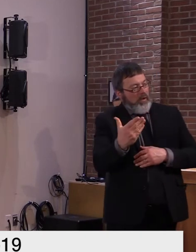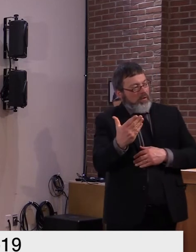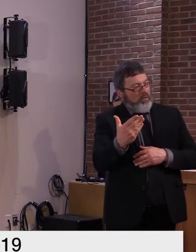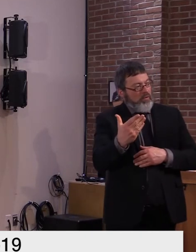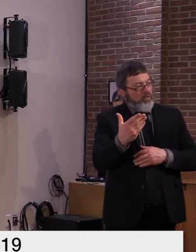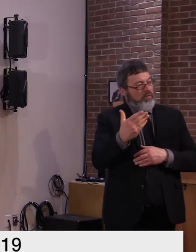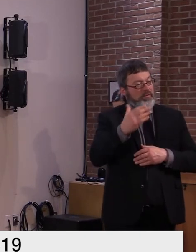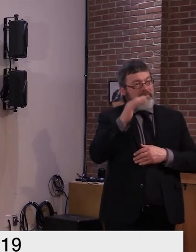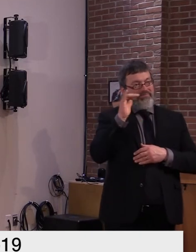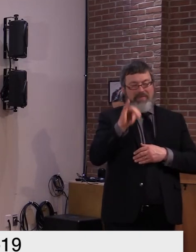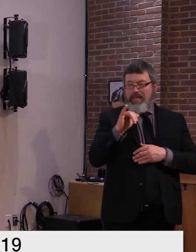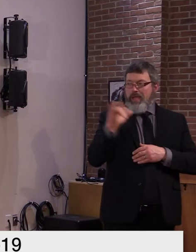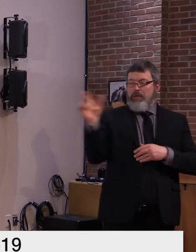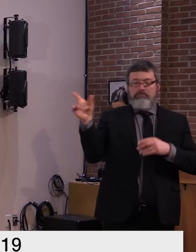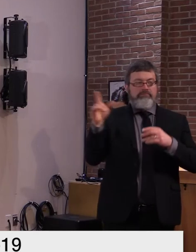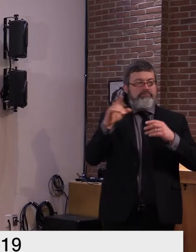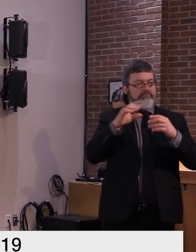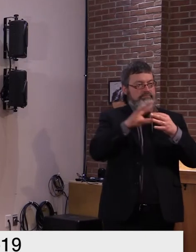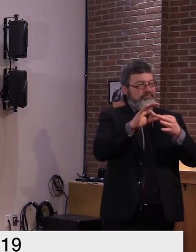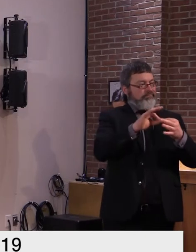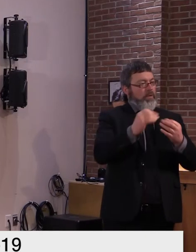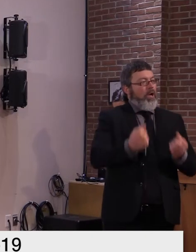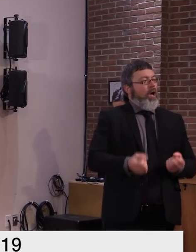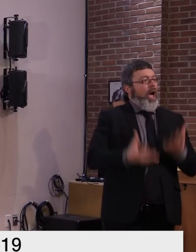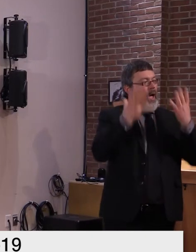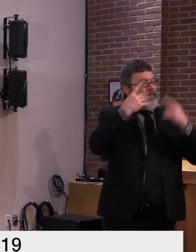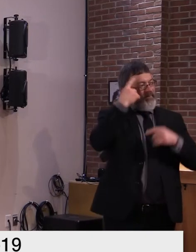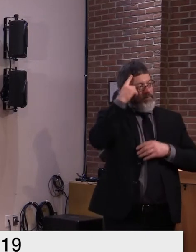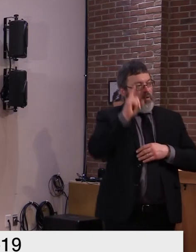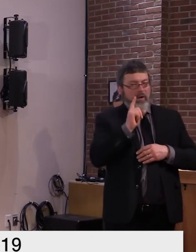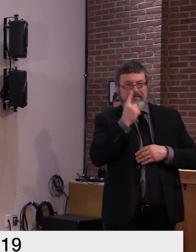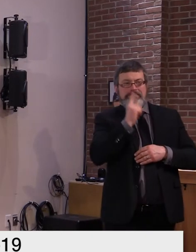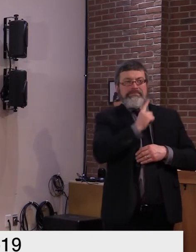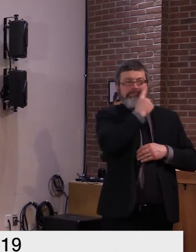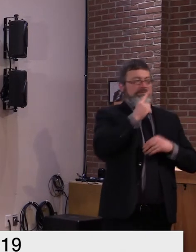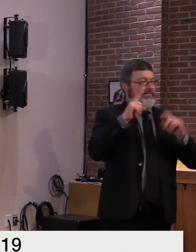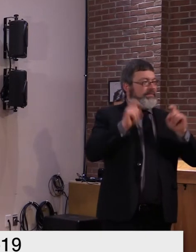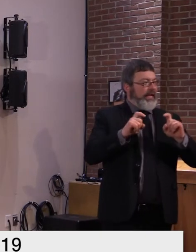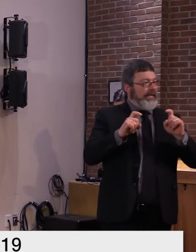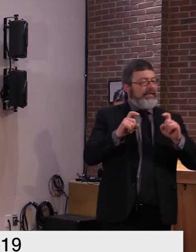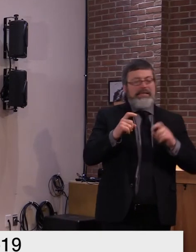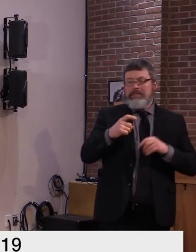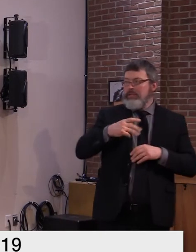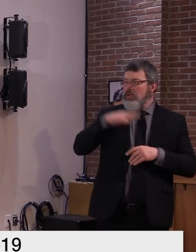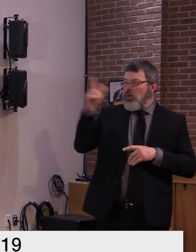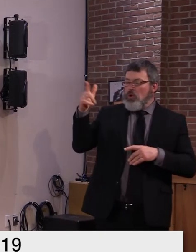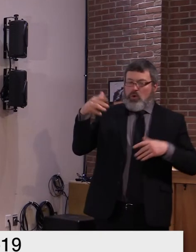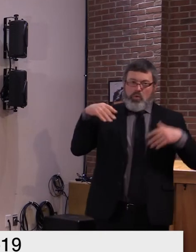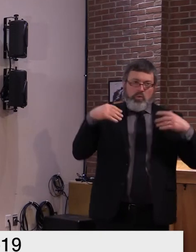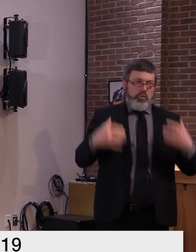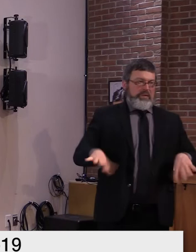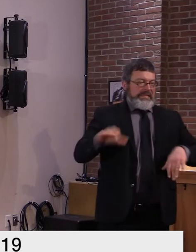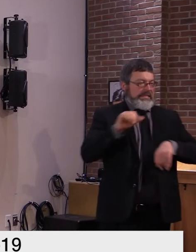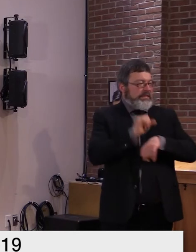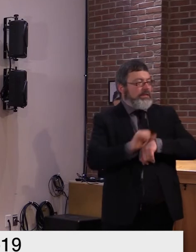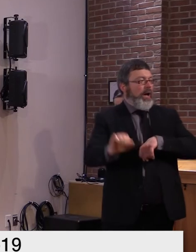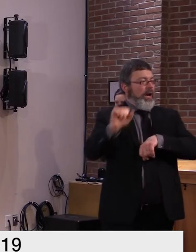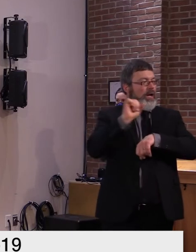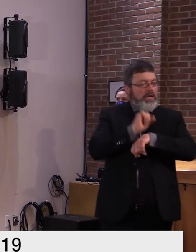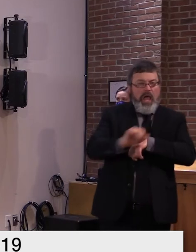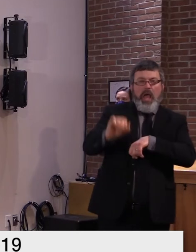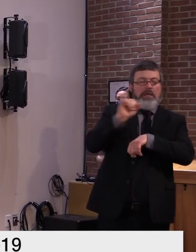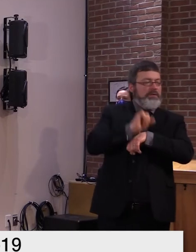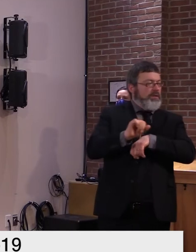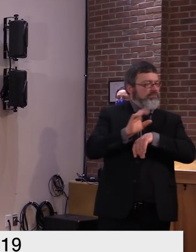efficiently. I'm sure you guys are, you know, up to your necks and how busy you are, and I wanted to